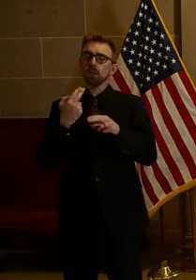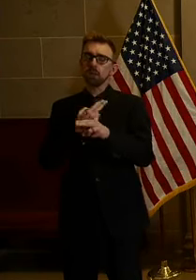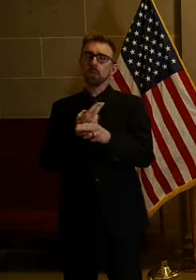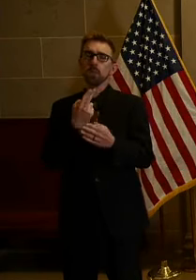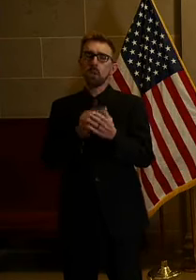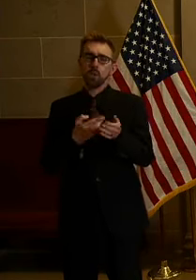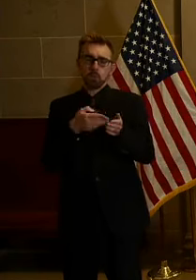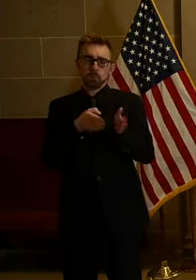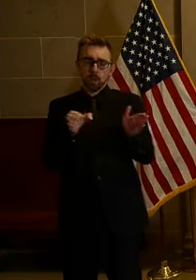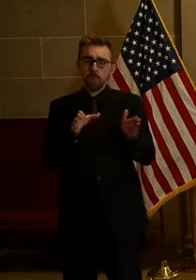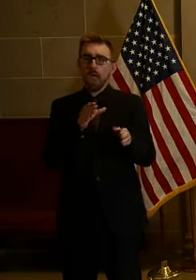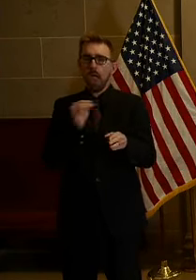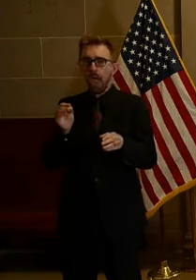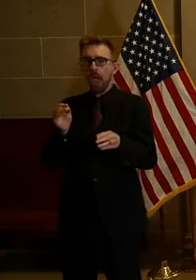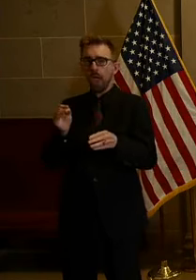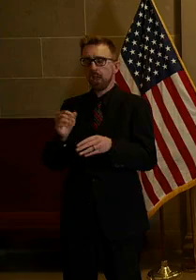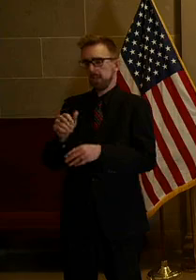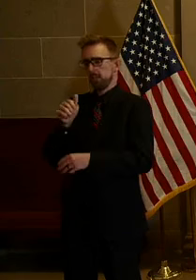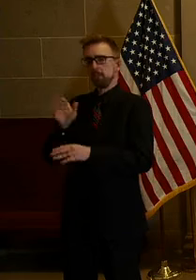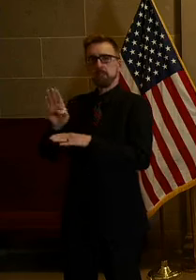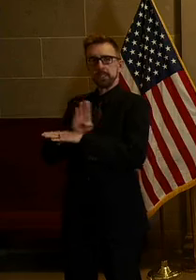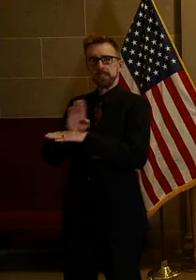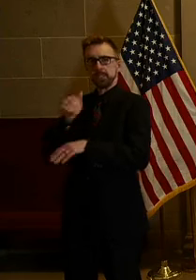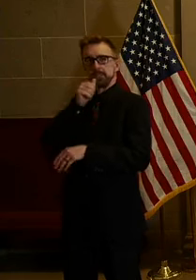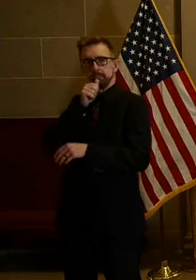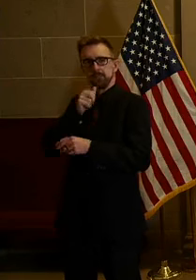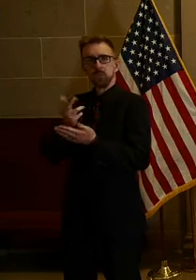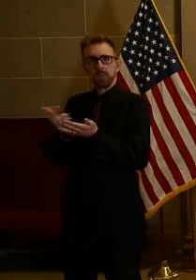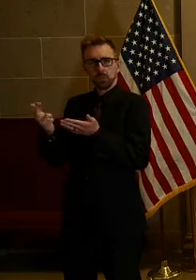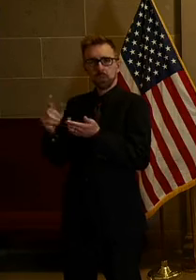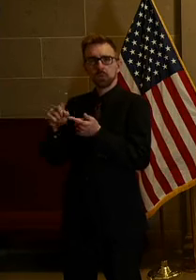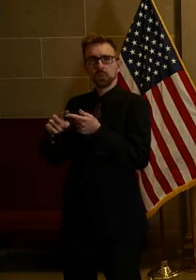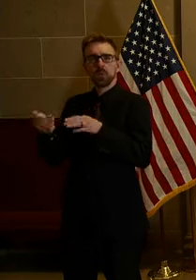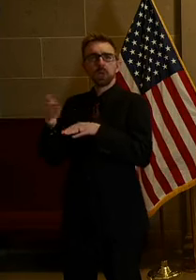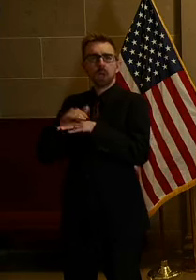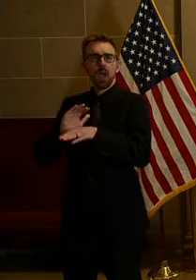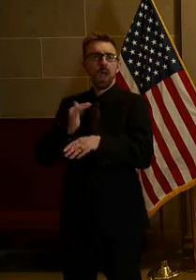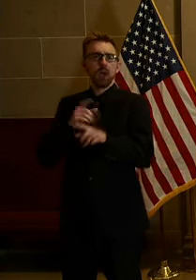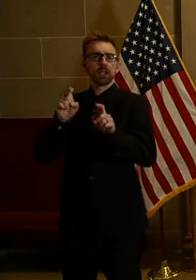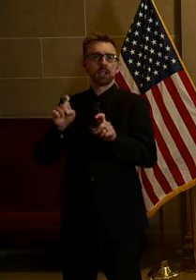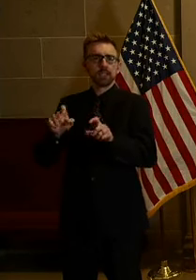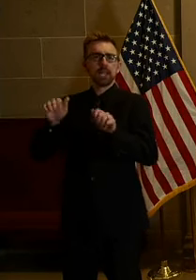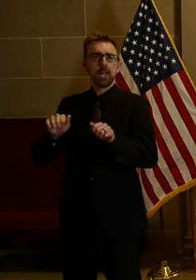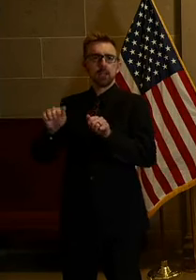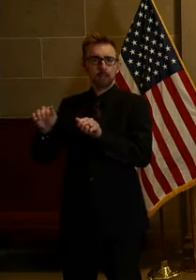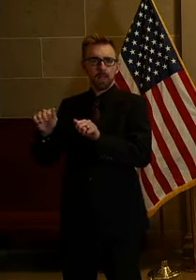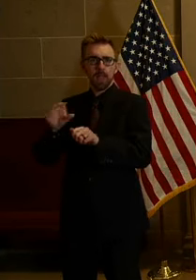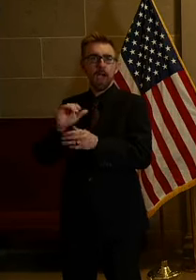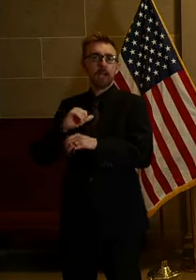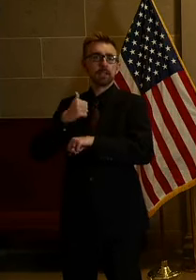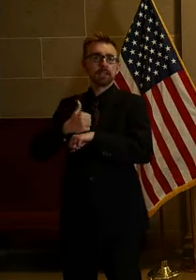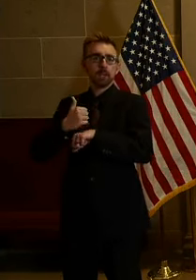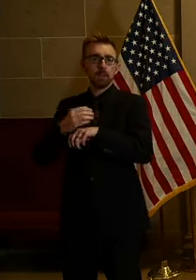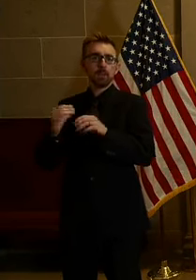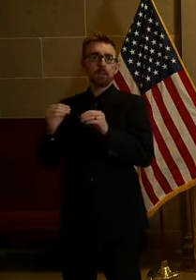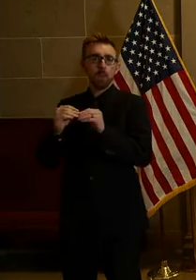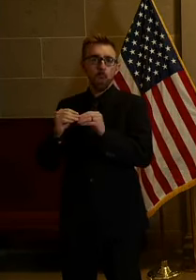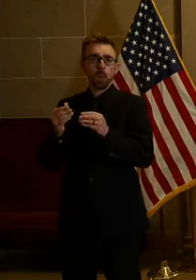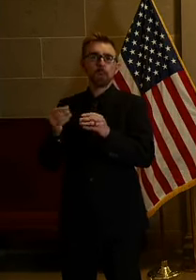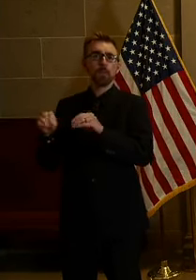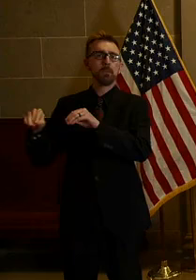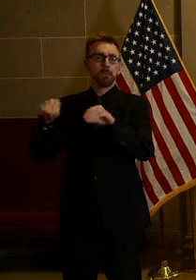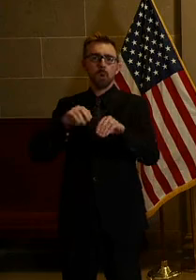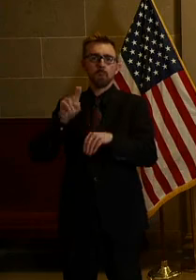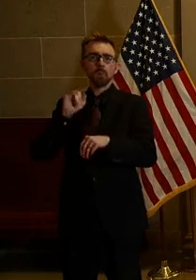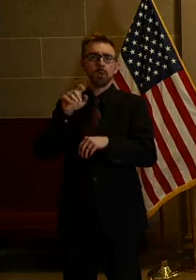public and private resources to increase our testing capability and to set up more mobile units across the state.